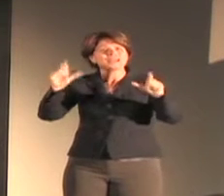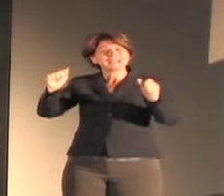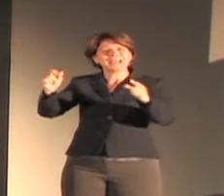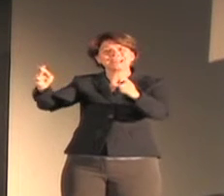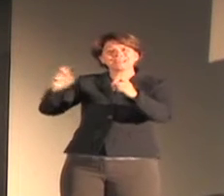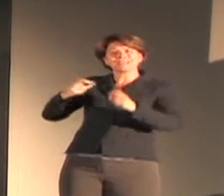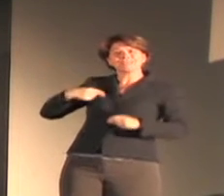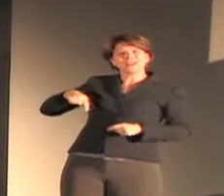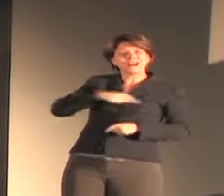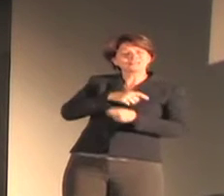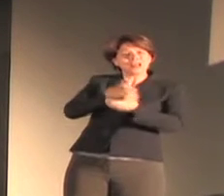of humanity,